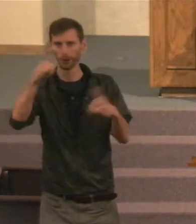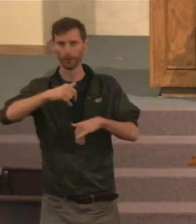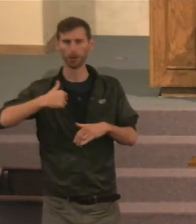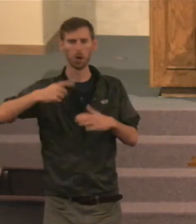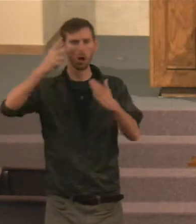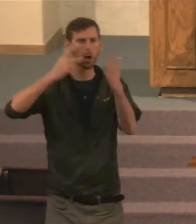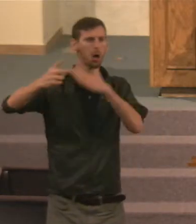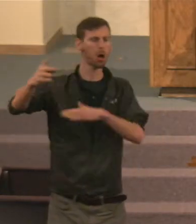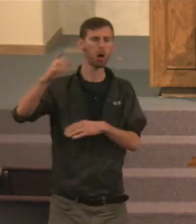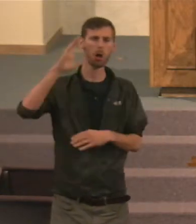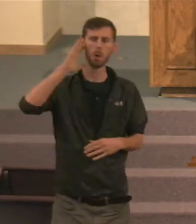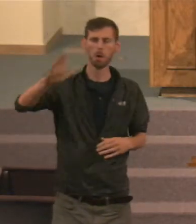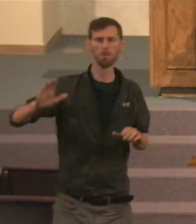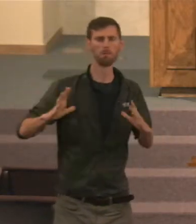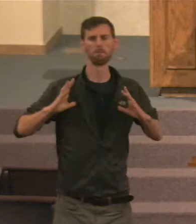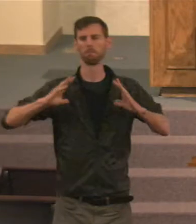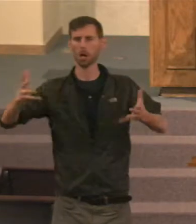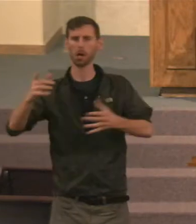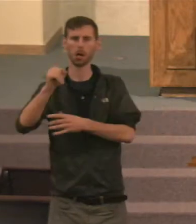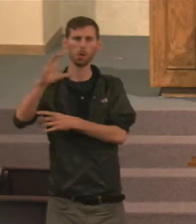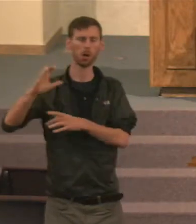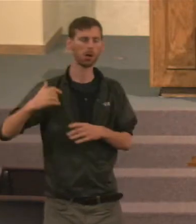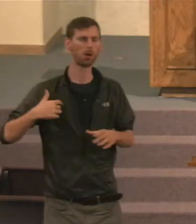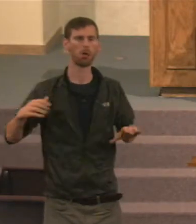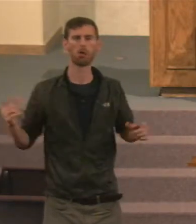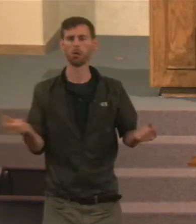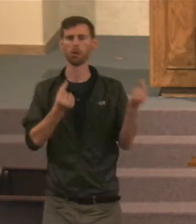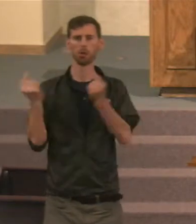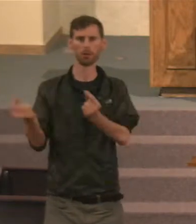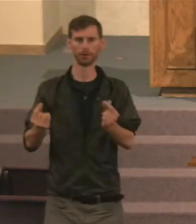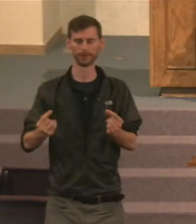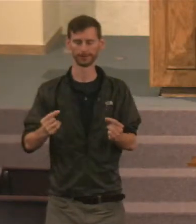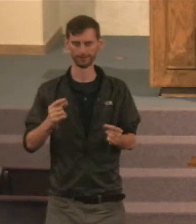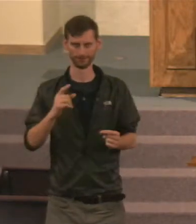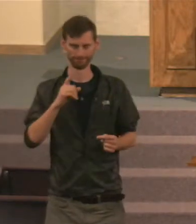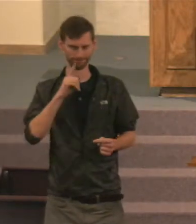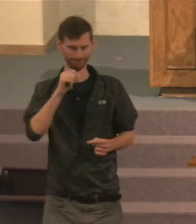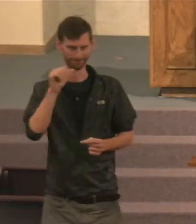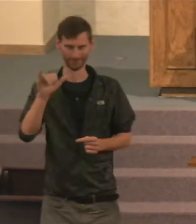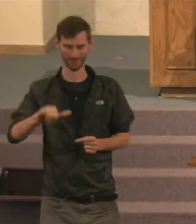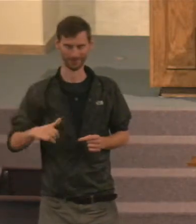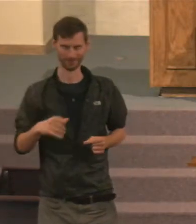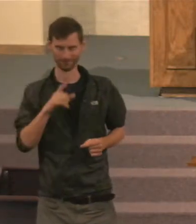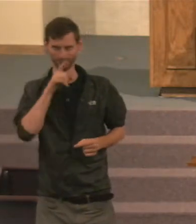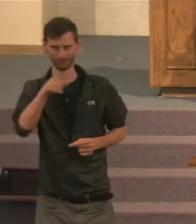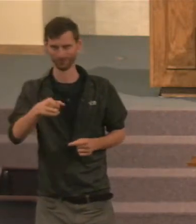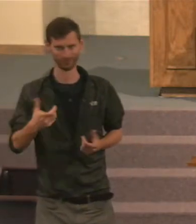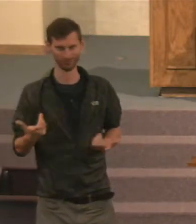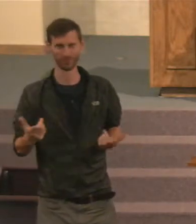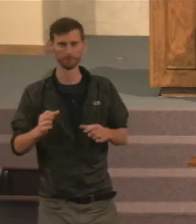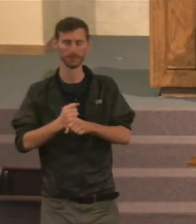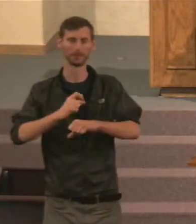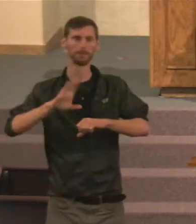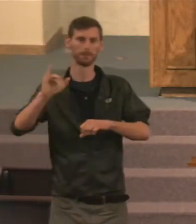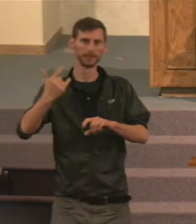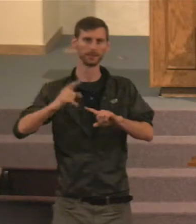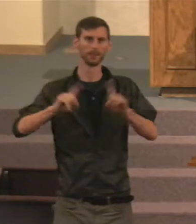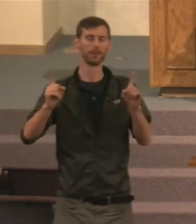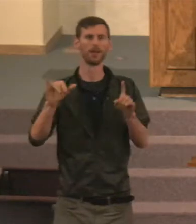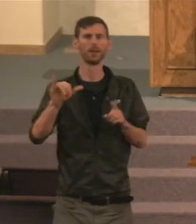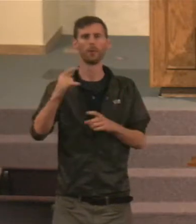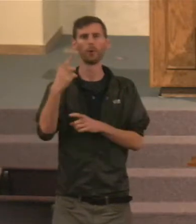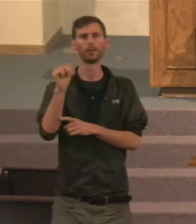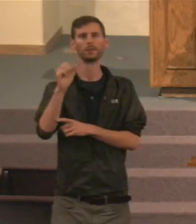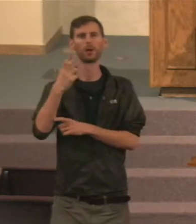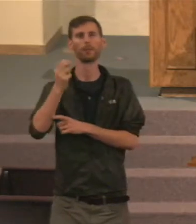I'm going to be able to do what I'm doing now, and it's just not going to be that way. And so it makes quite a bit of difference. so it's like the grasshopper that